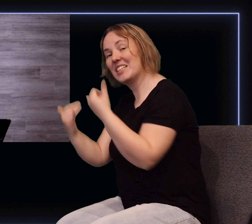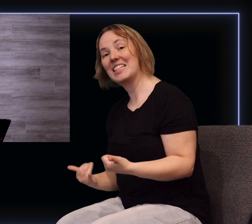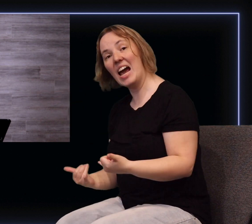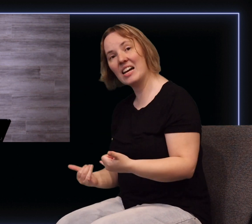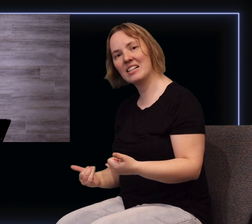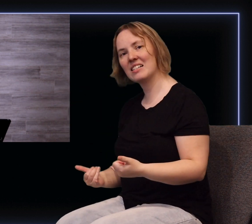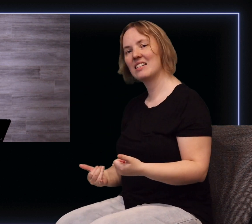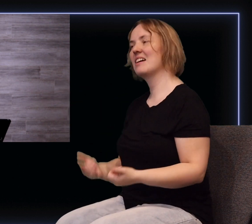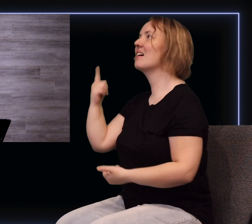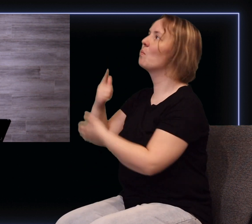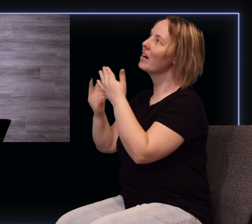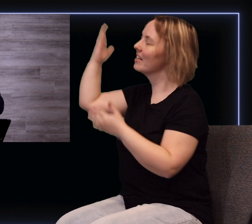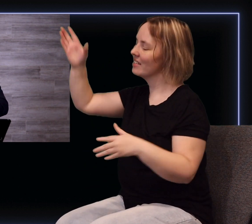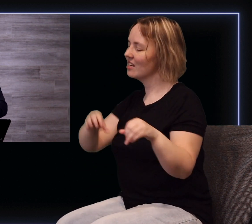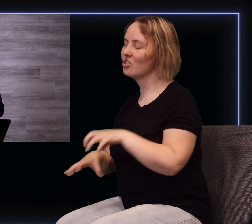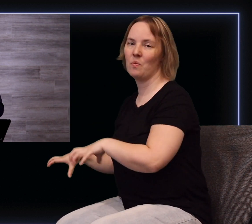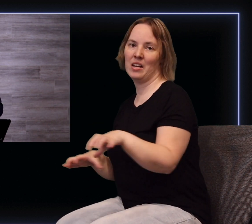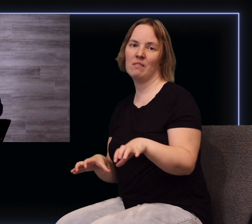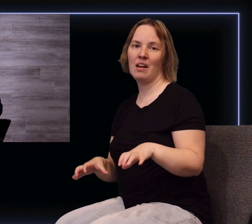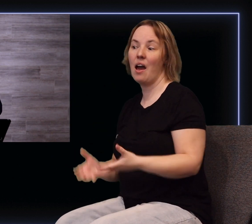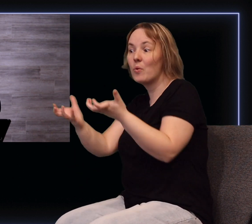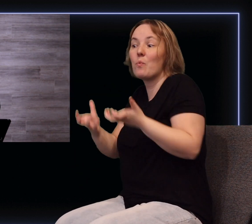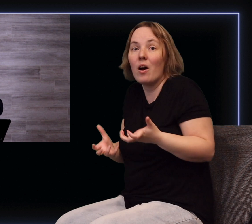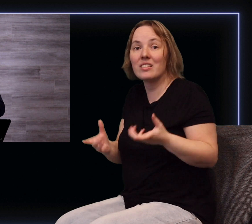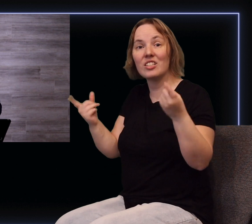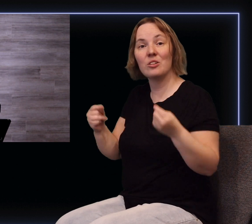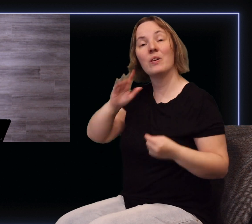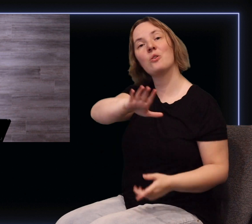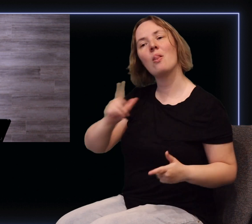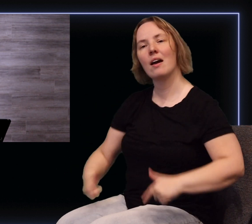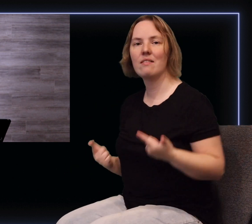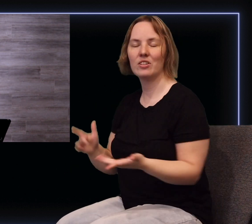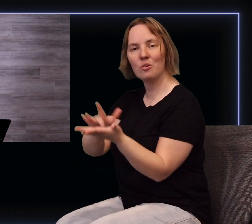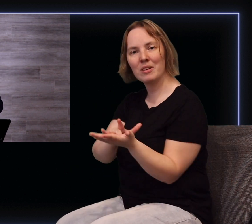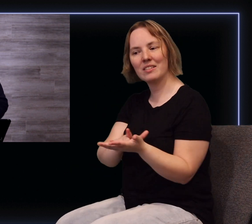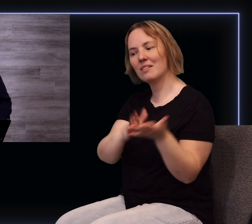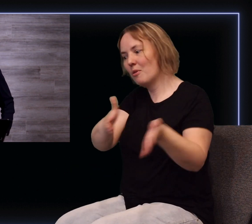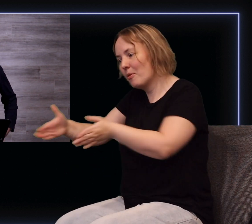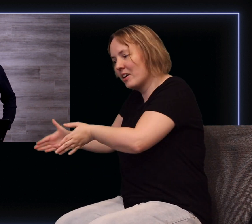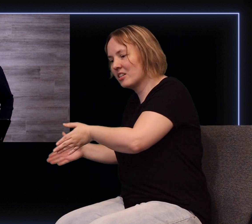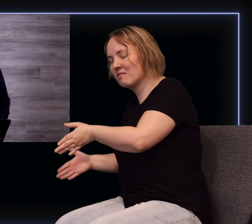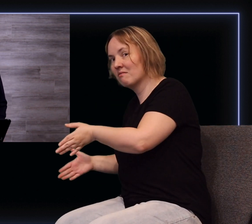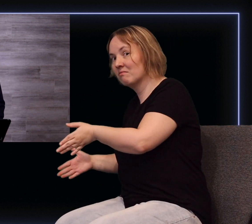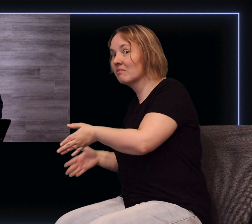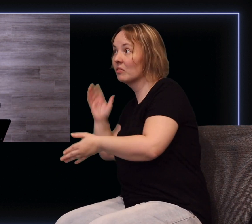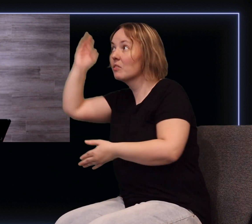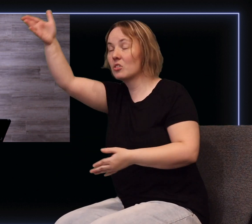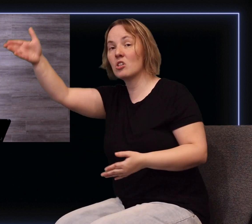today in what it is that I'm doing and what I want to do in your life and in your midst in preparation for what is to come.